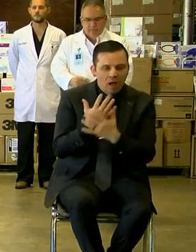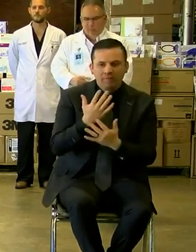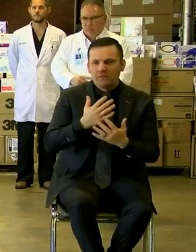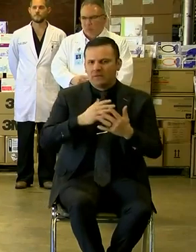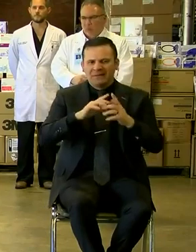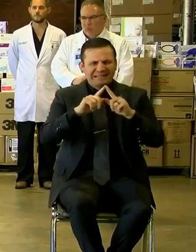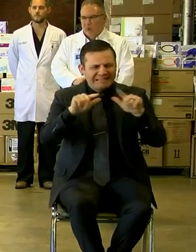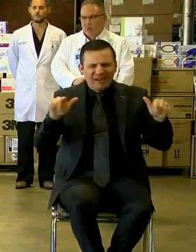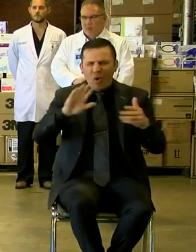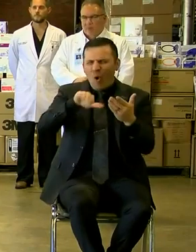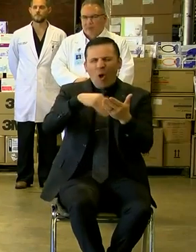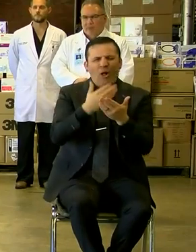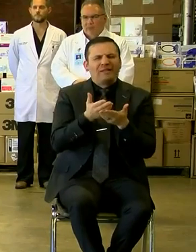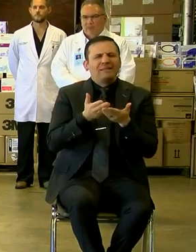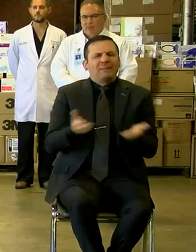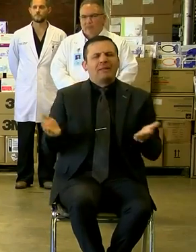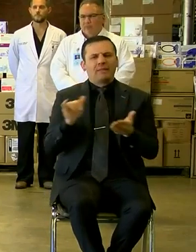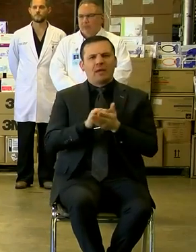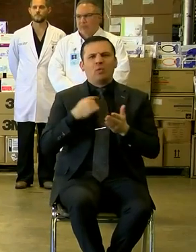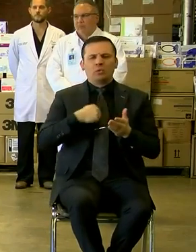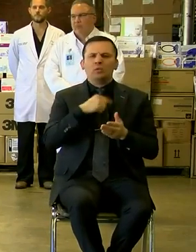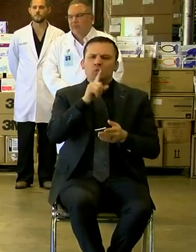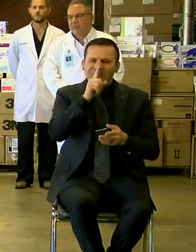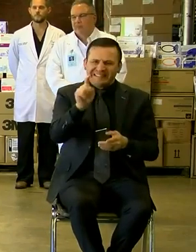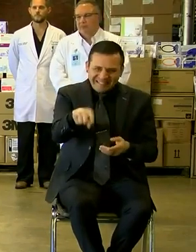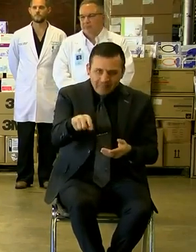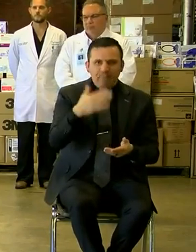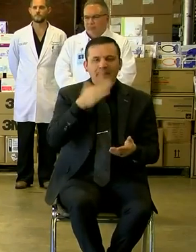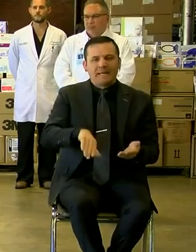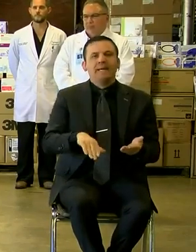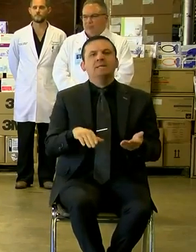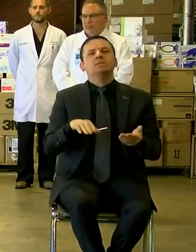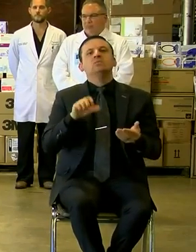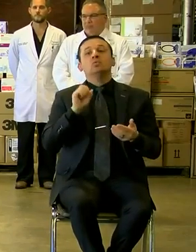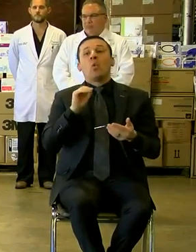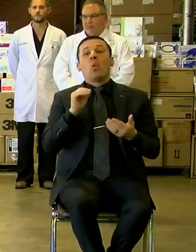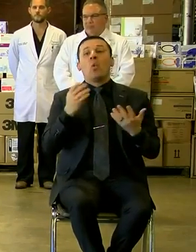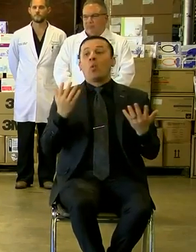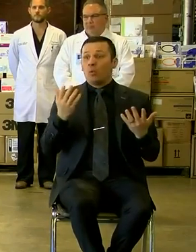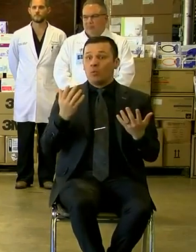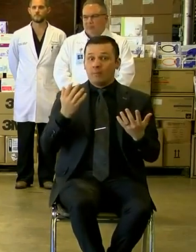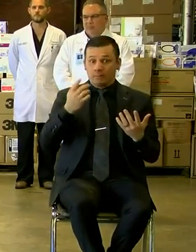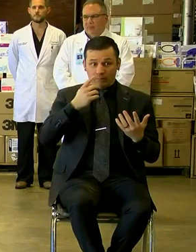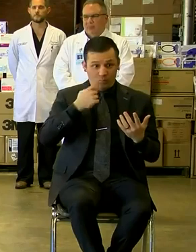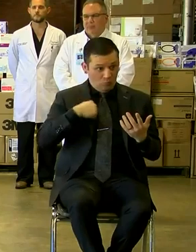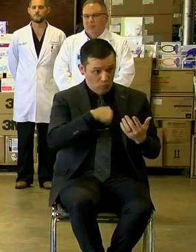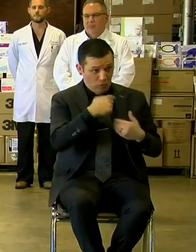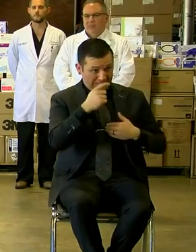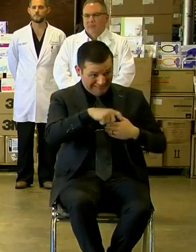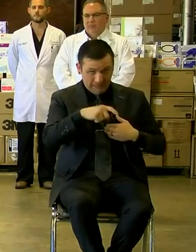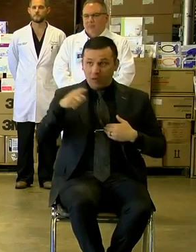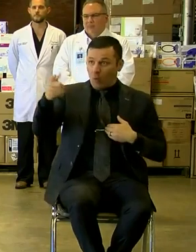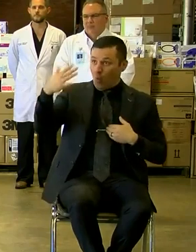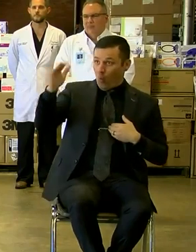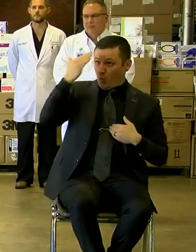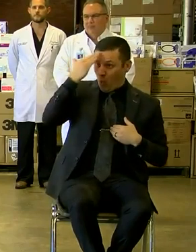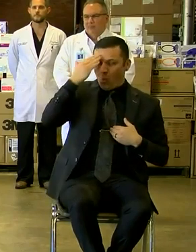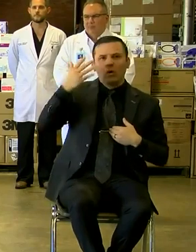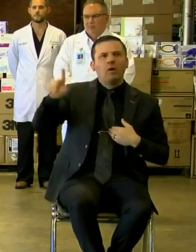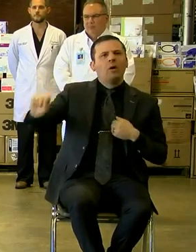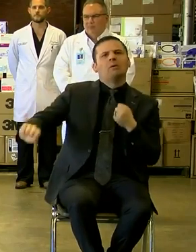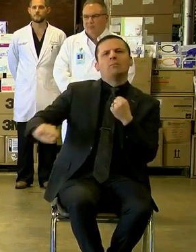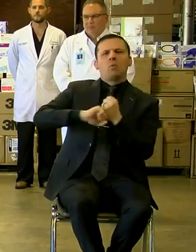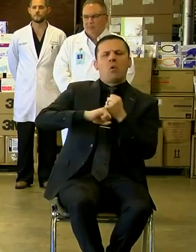all the different types of supplies that are so desperately needed. As a result, there has been an outpouring of support from